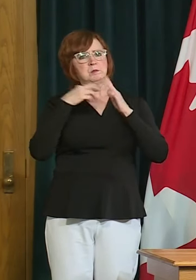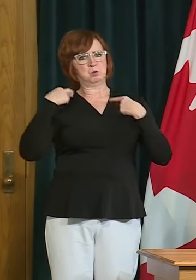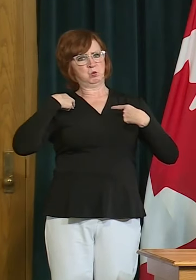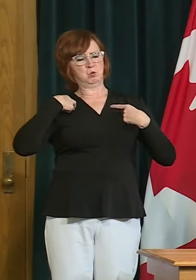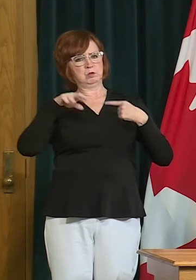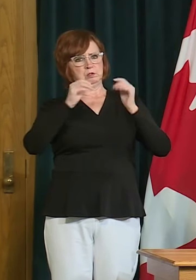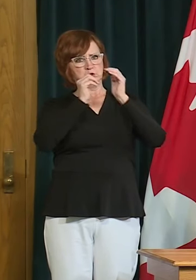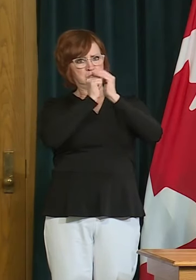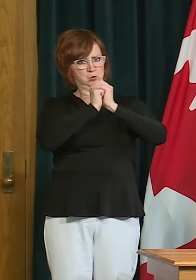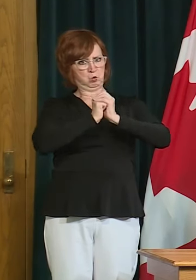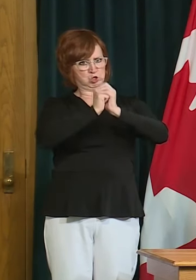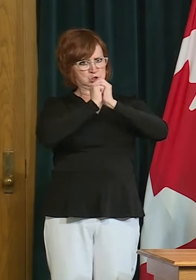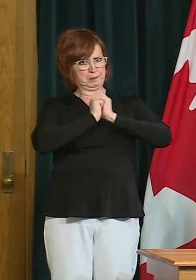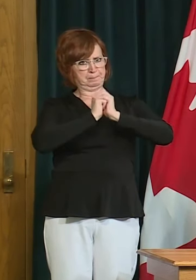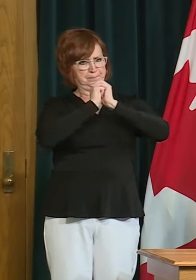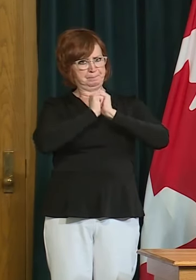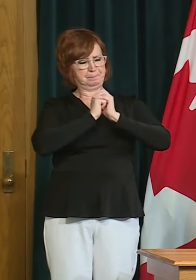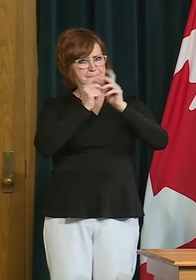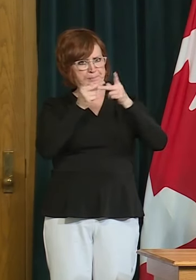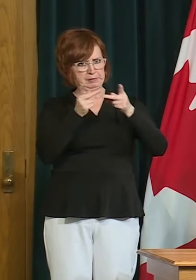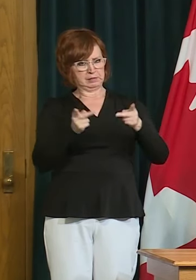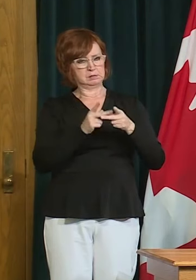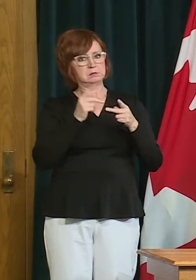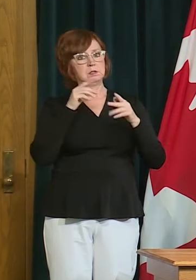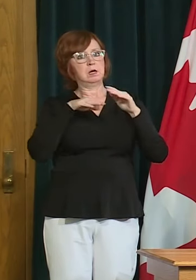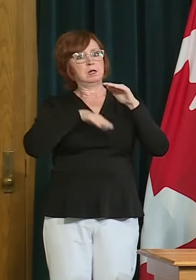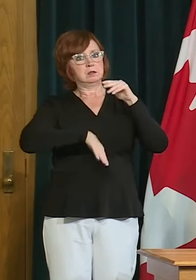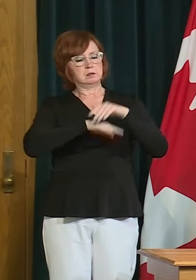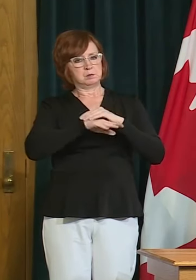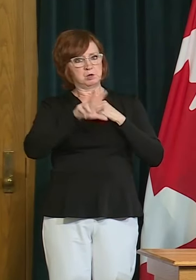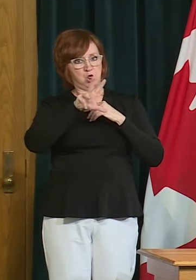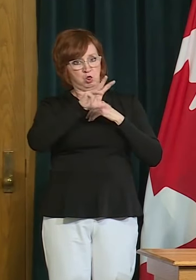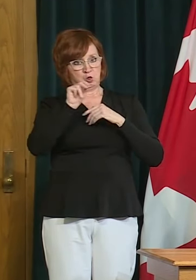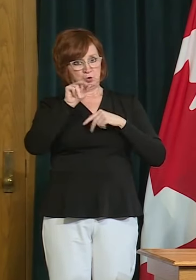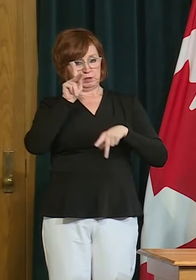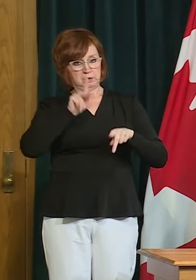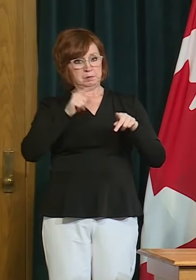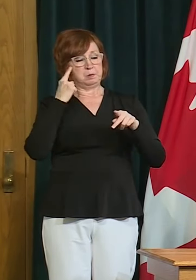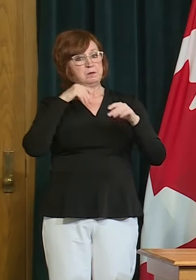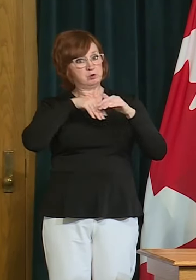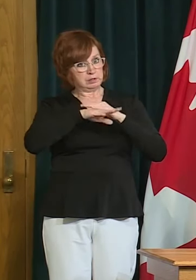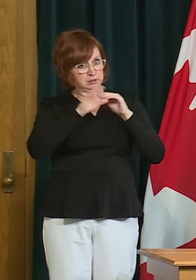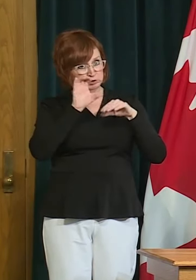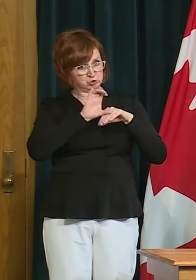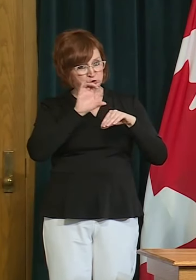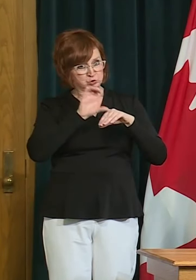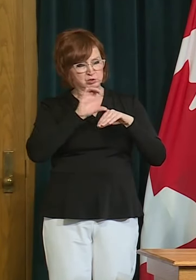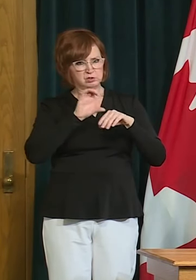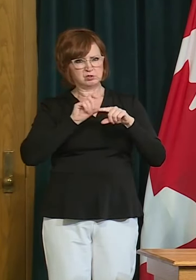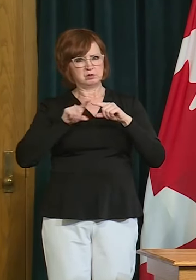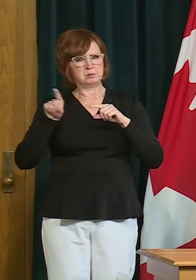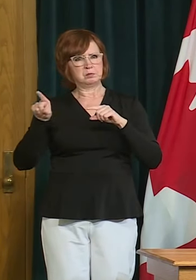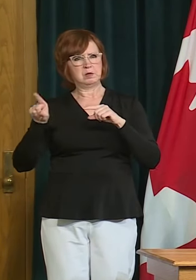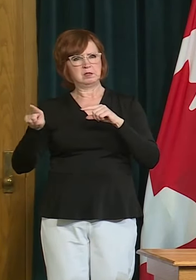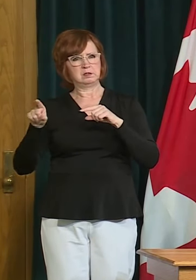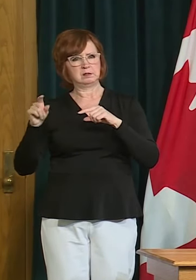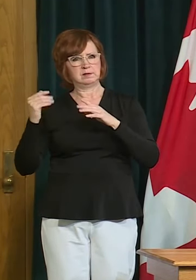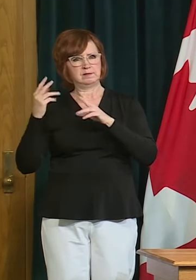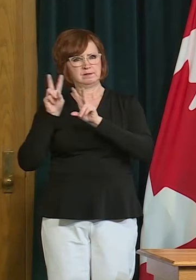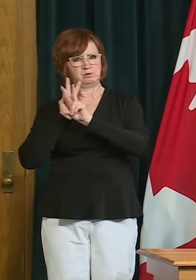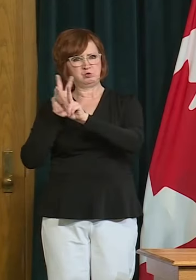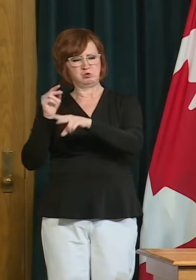they can have 30 people in a church for a sunday service then why would there only be allowed uh 15 people at a funeral just a few days later